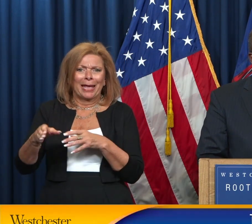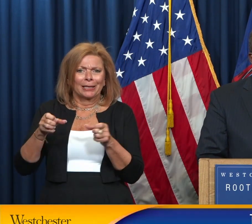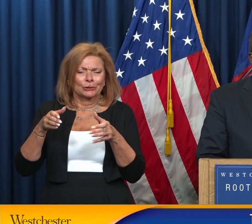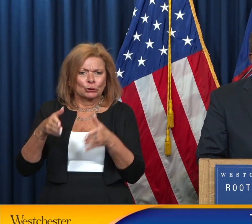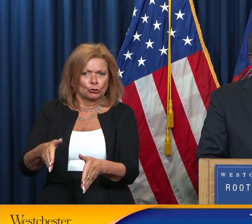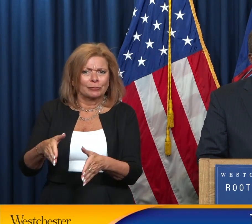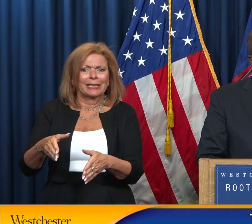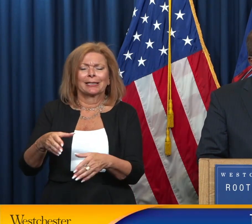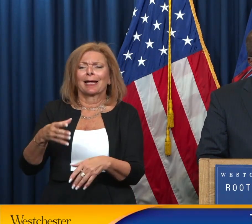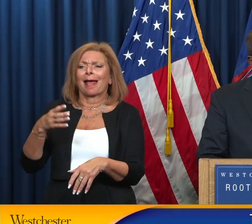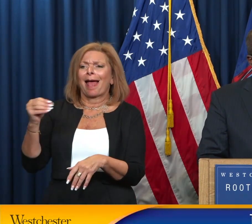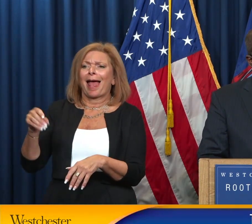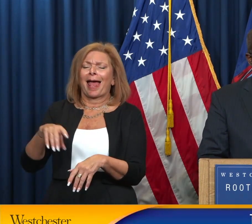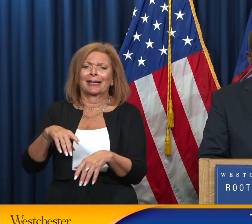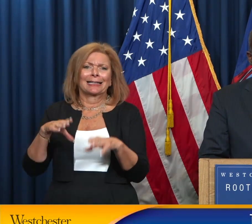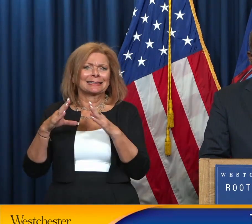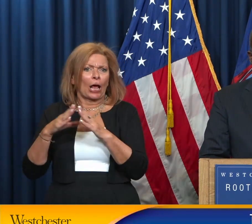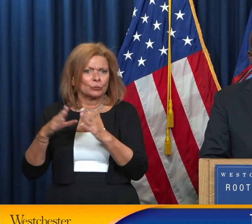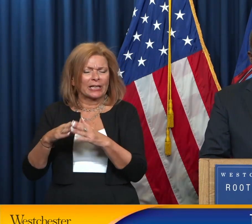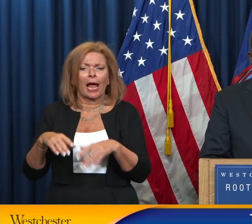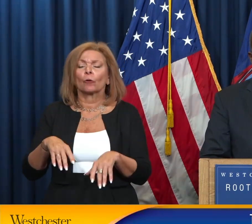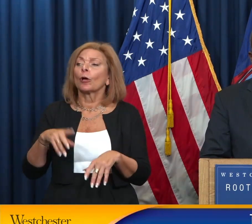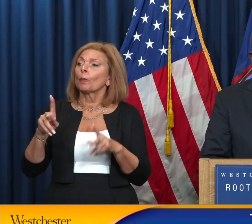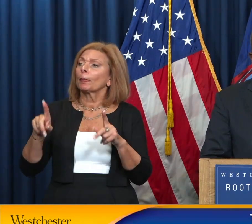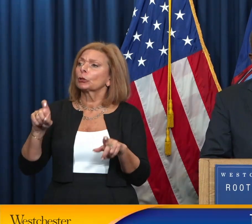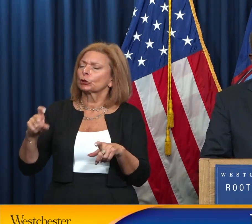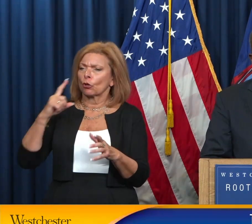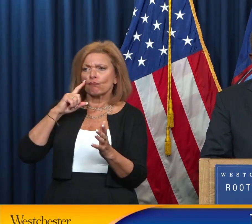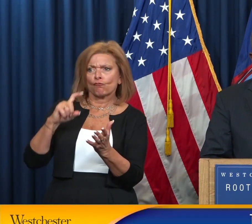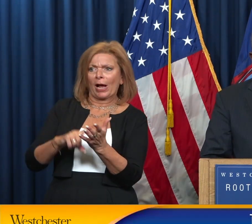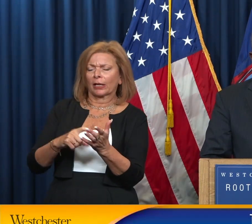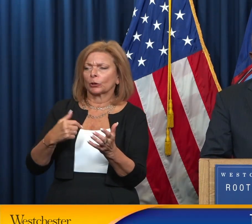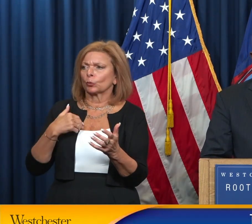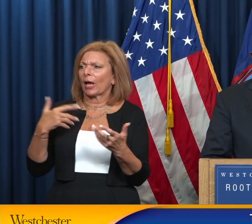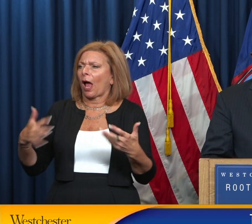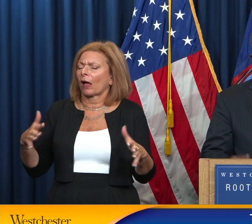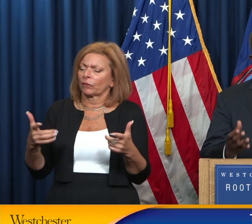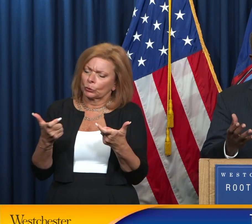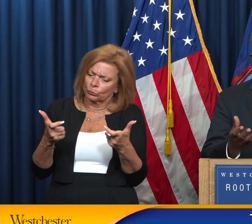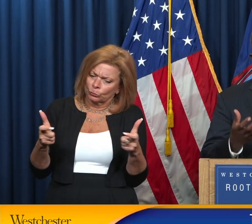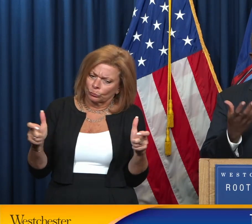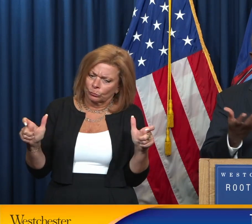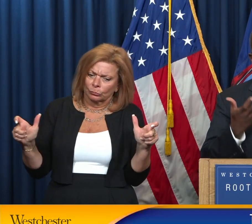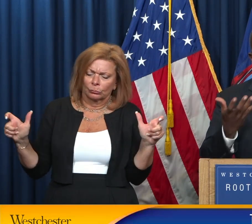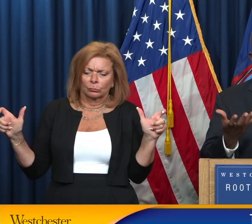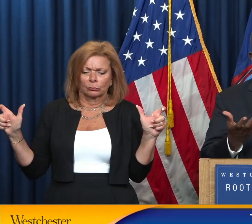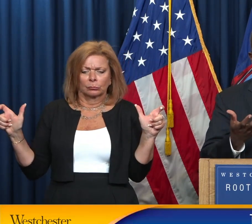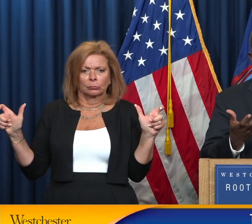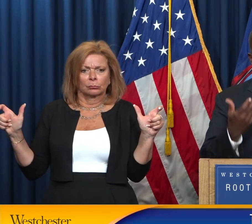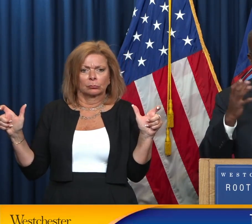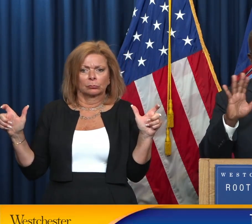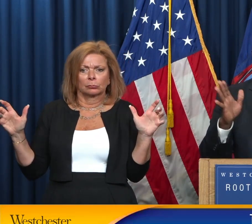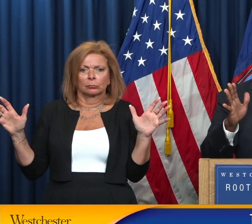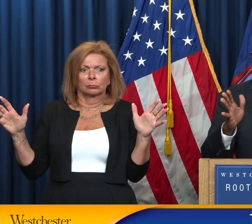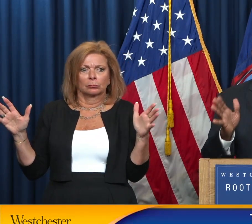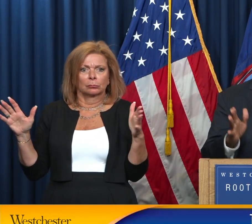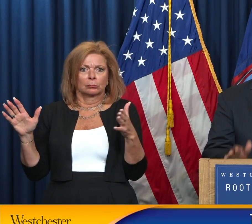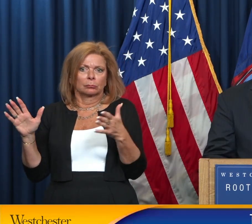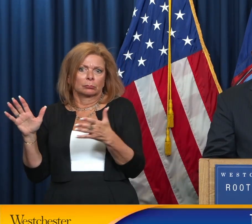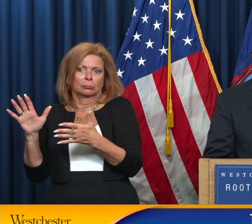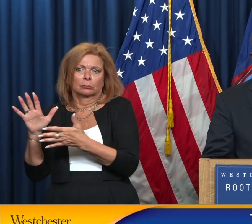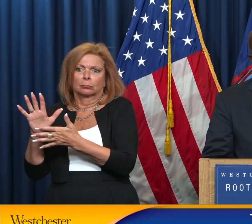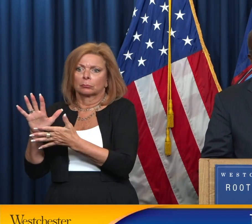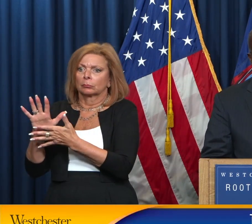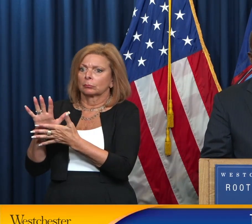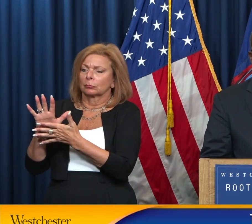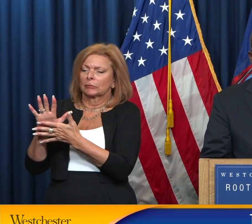People should always recognize that we have a tremendous film and back of the